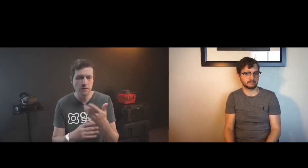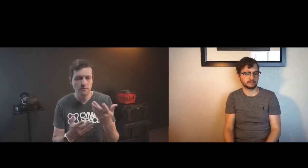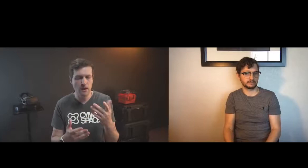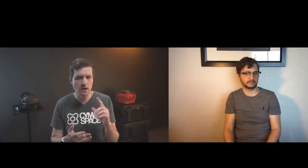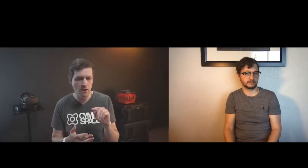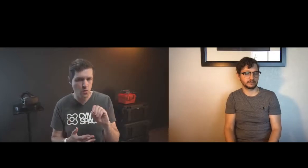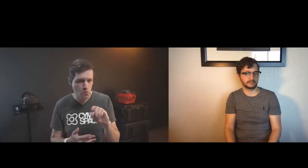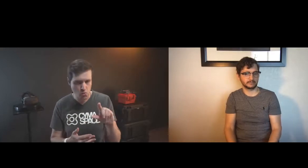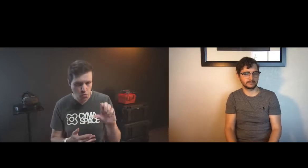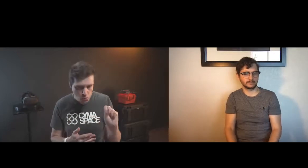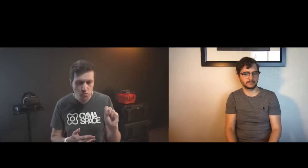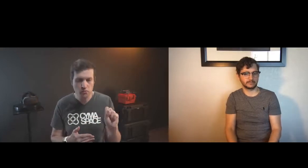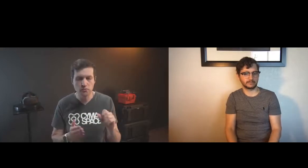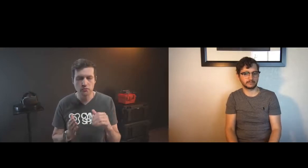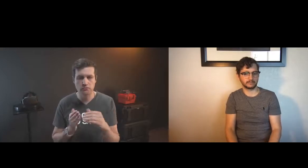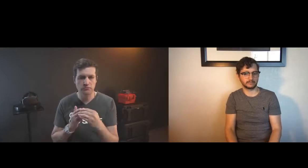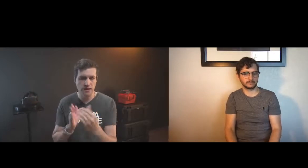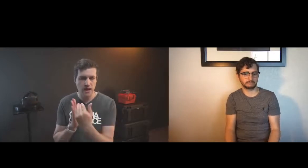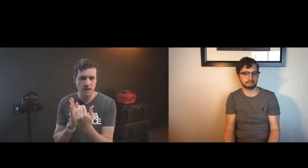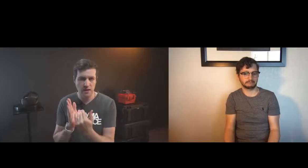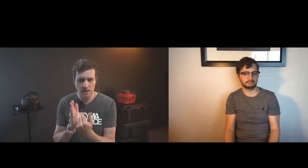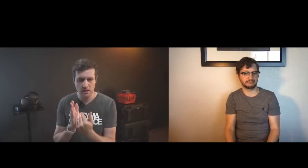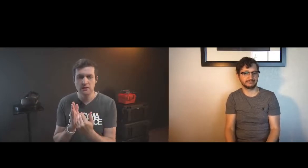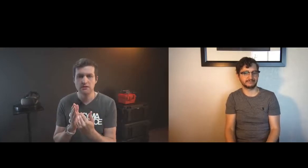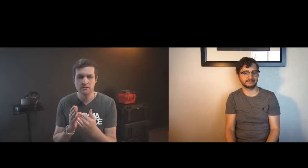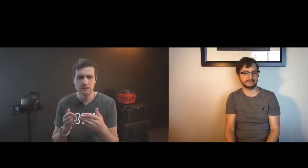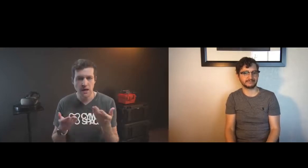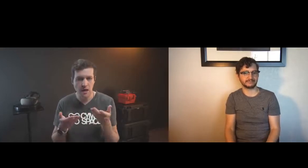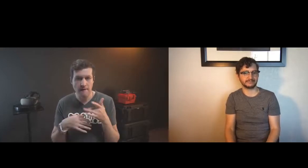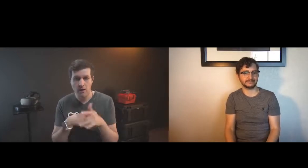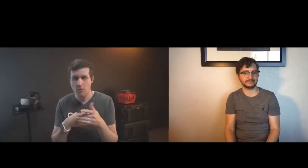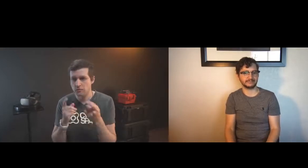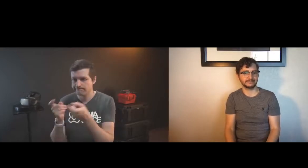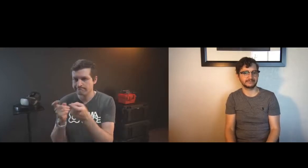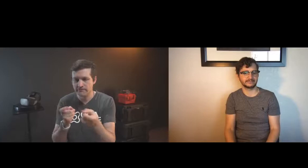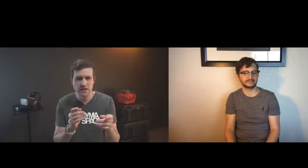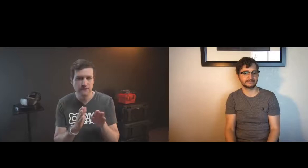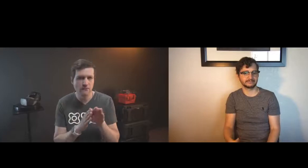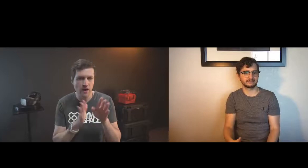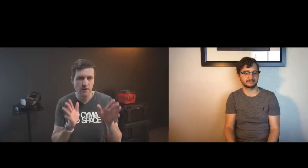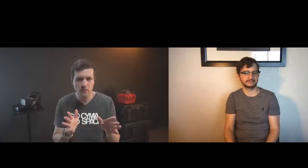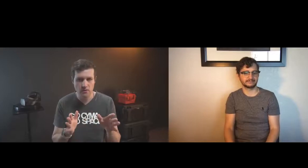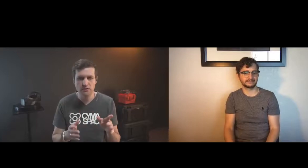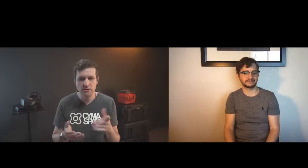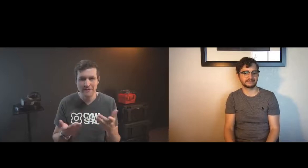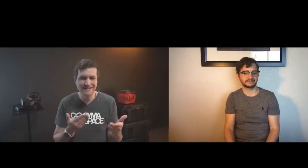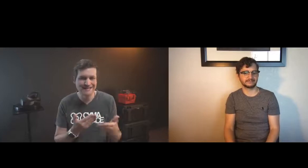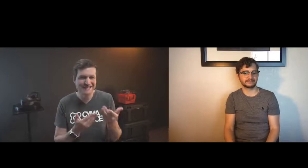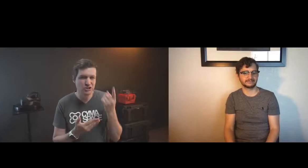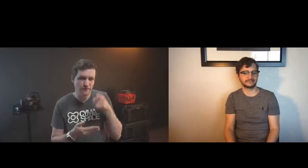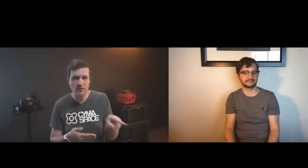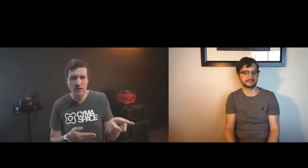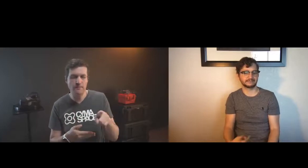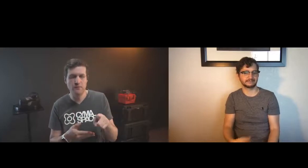so my goal is to set up tools and guidelines and what's available